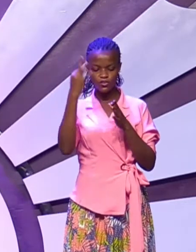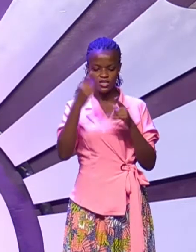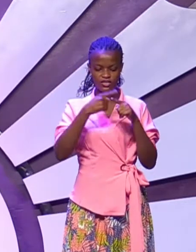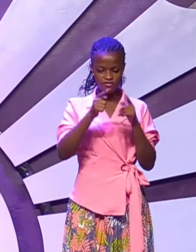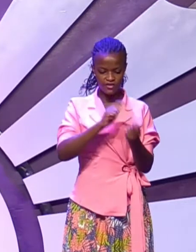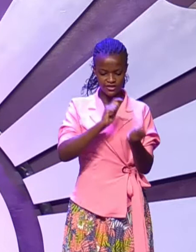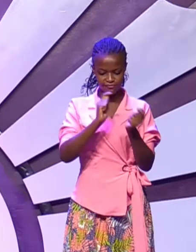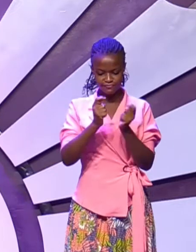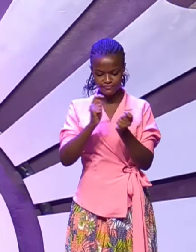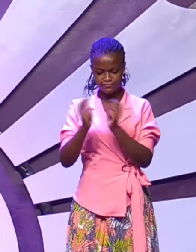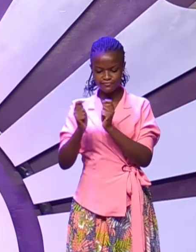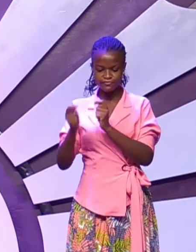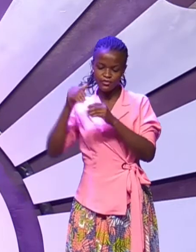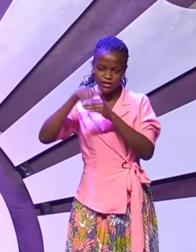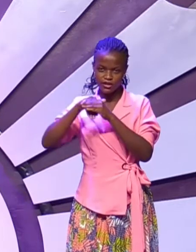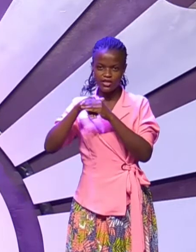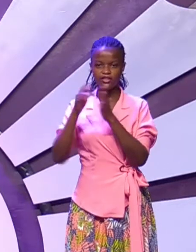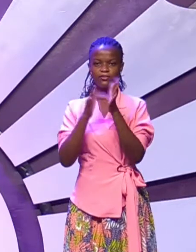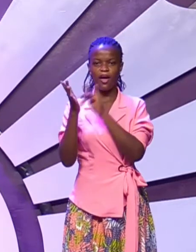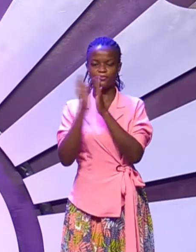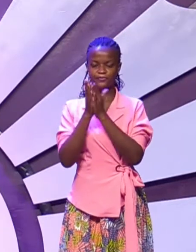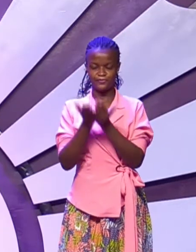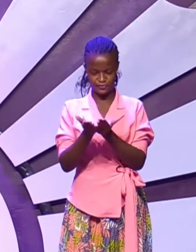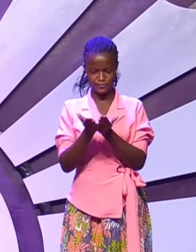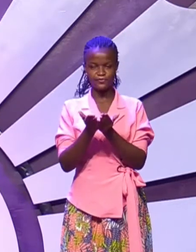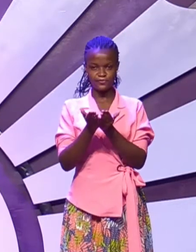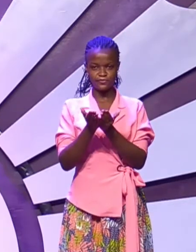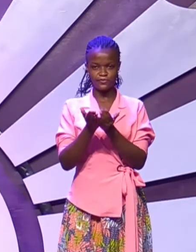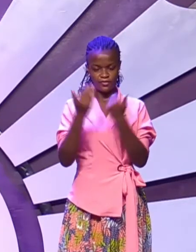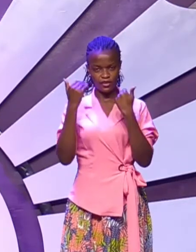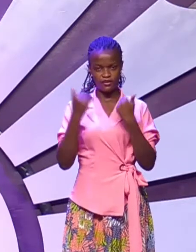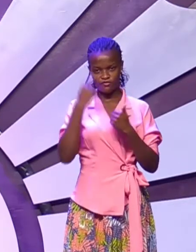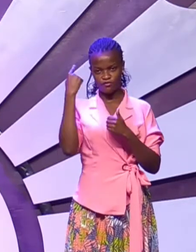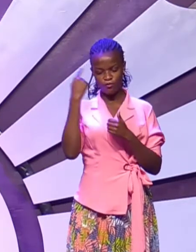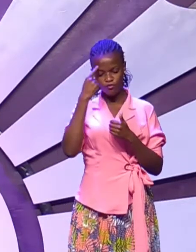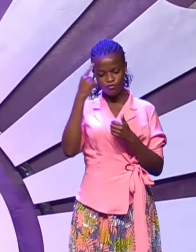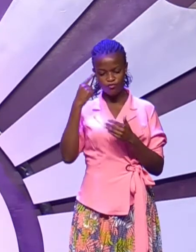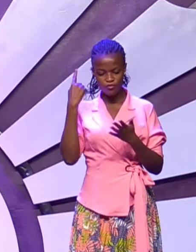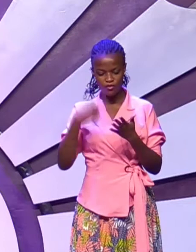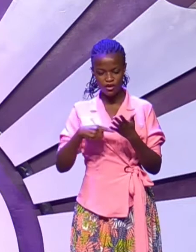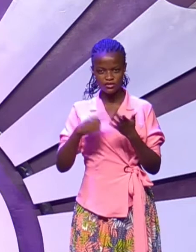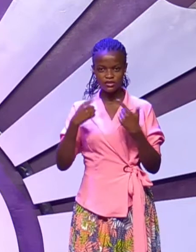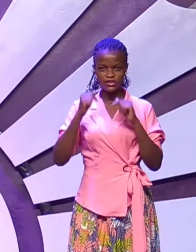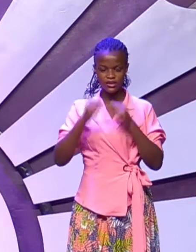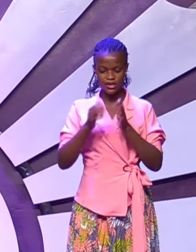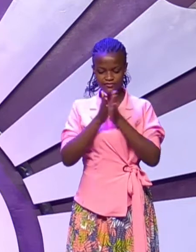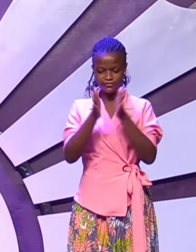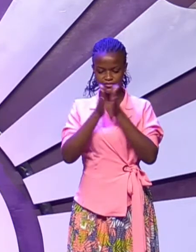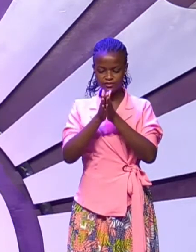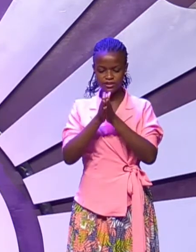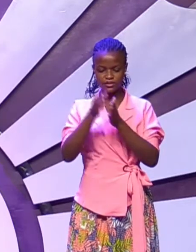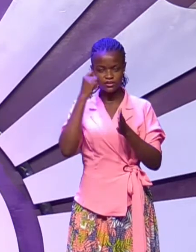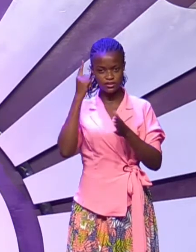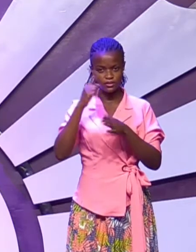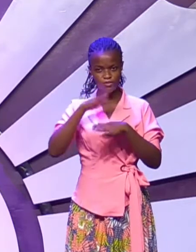Bible. Tujakulu soma mwanzivu nulaza biblisatu. Just for purposes of clarity and emphasis. So we shall read one